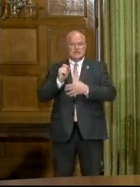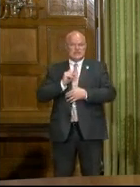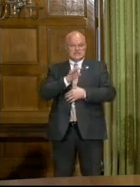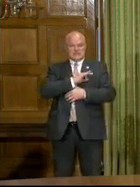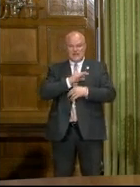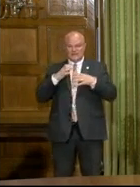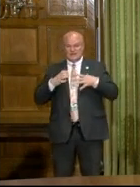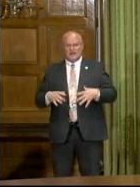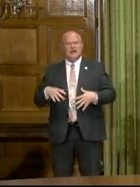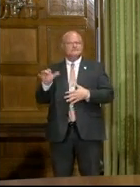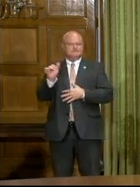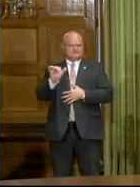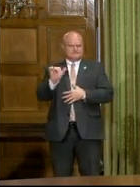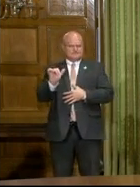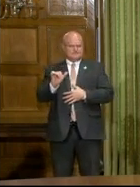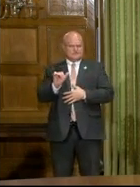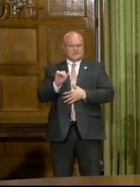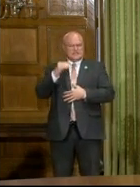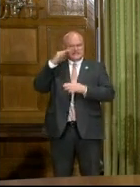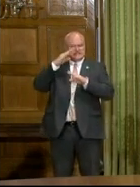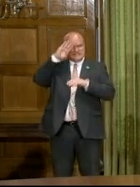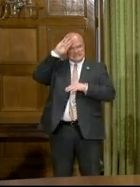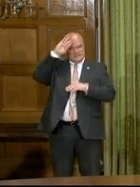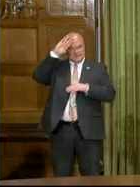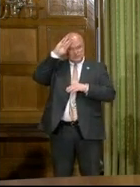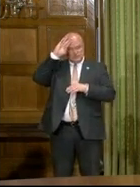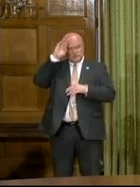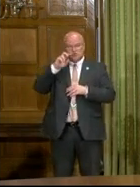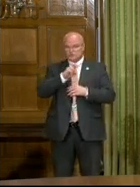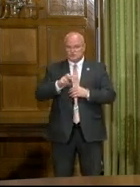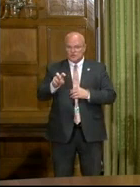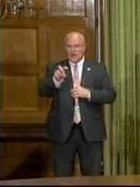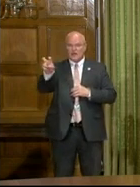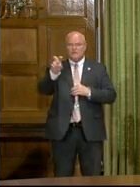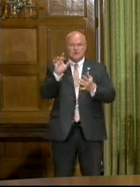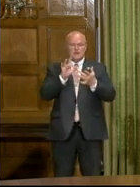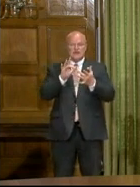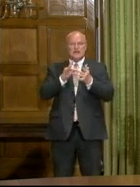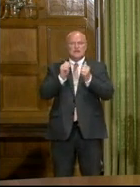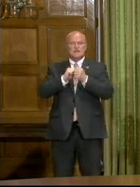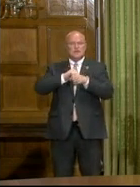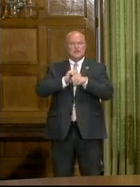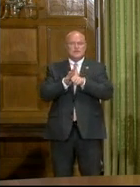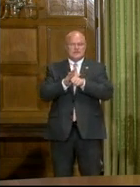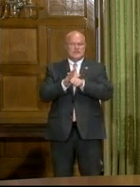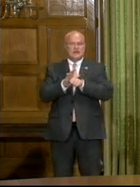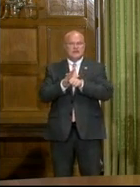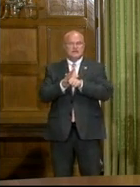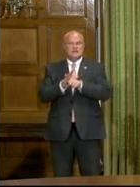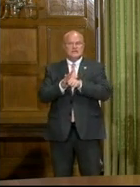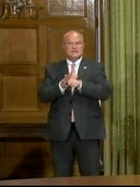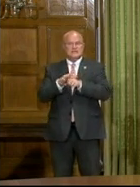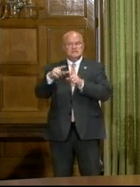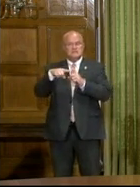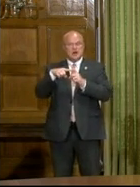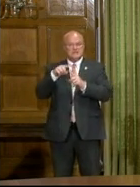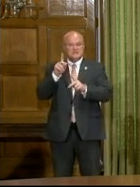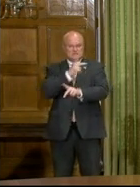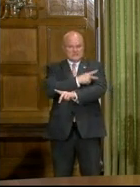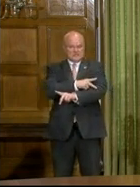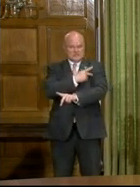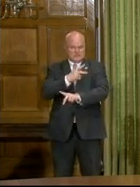clients similar to temperature, travel, contact with COVID-19 positives.